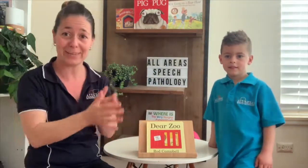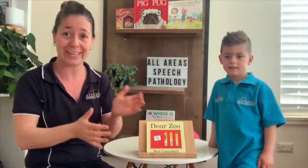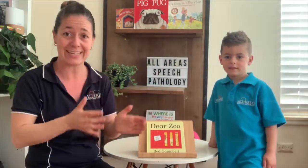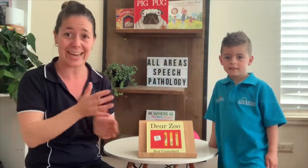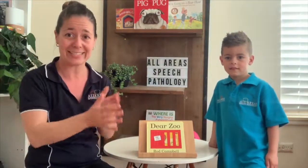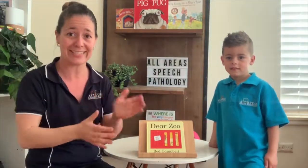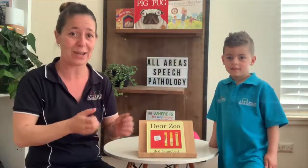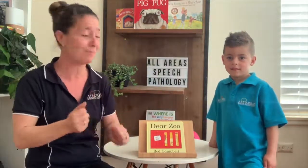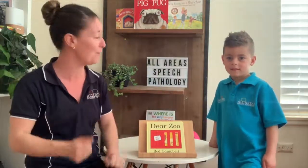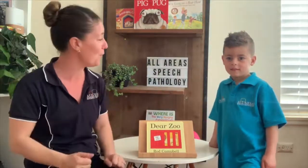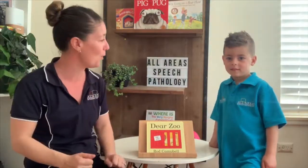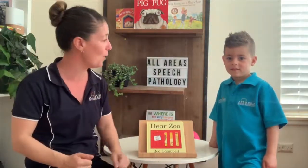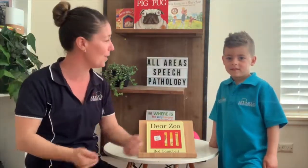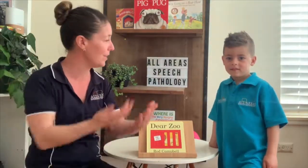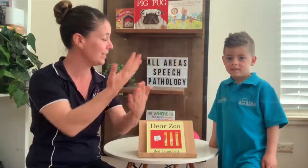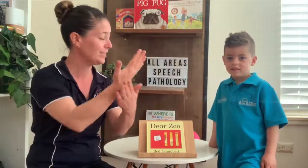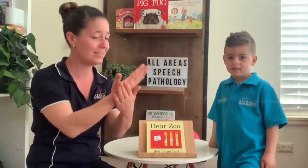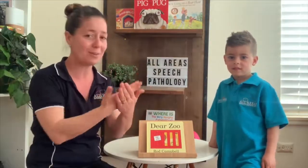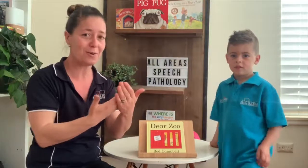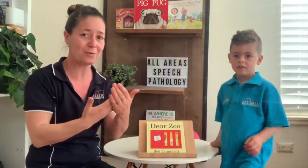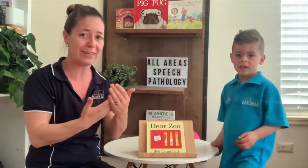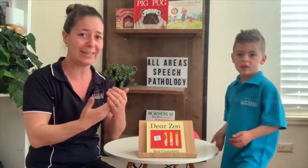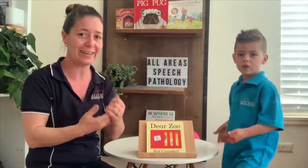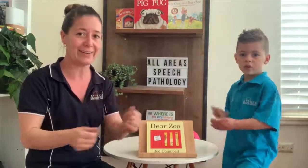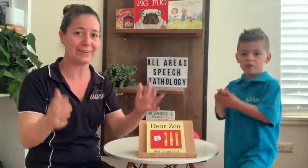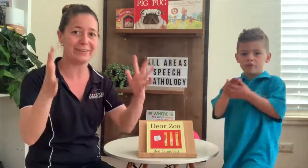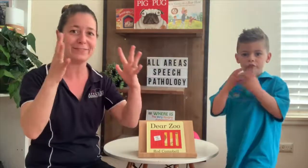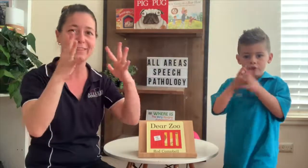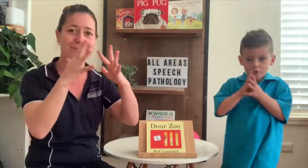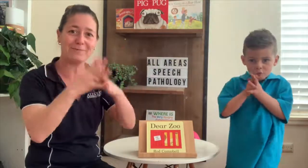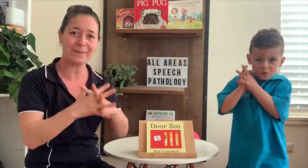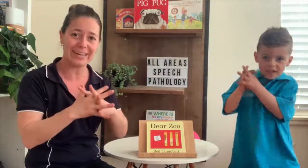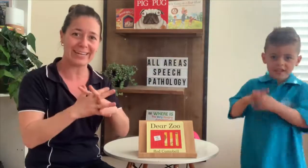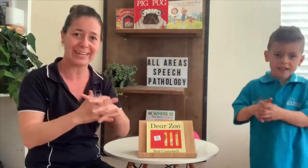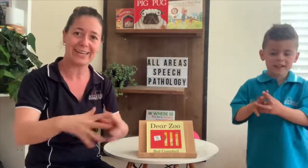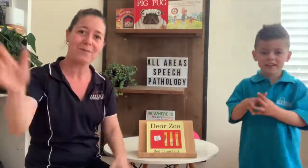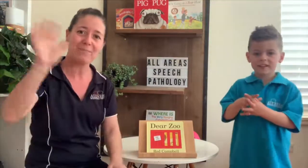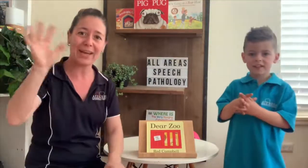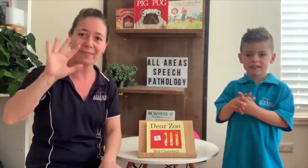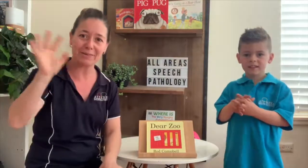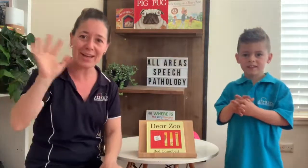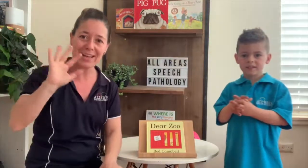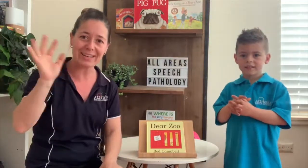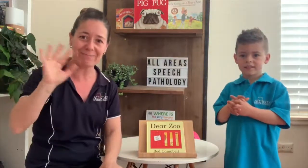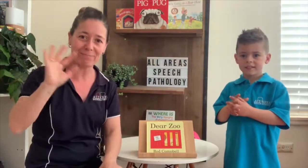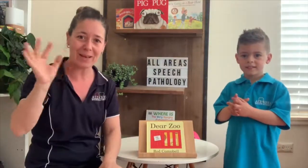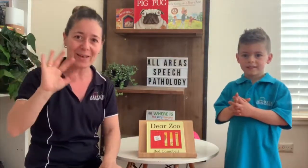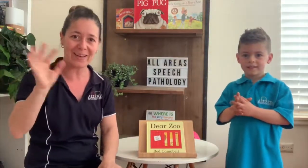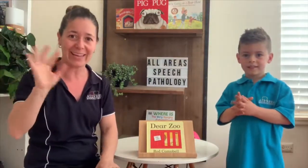again next time for Story of the Week. Bye everyone. Bye. Bye.